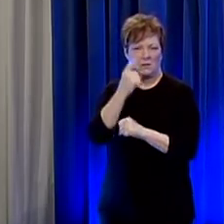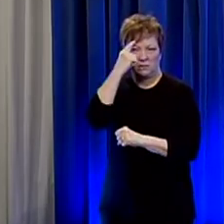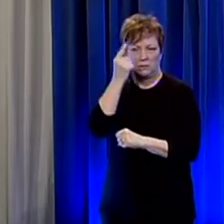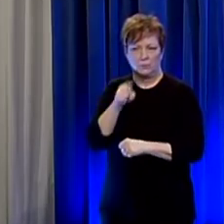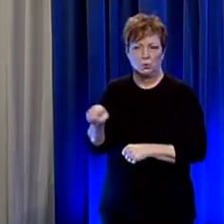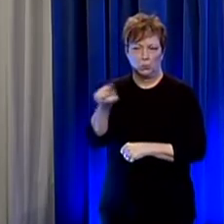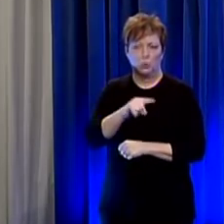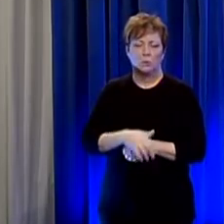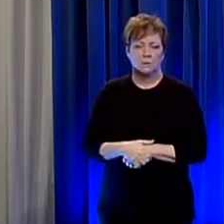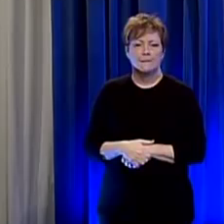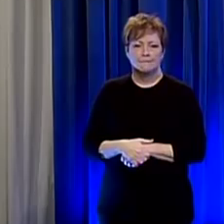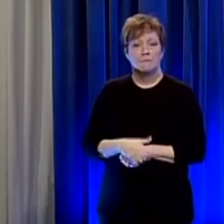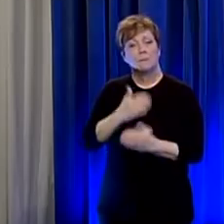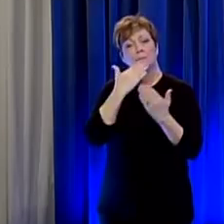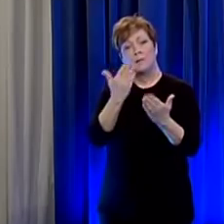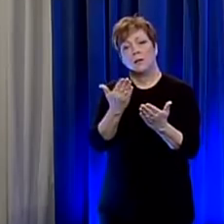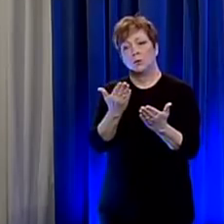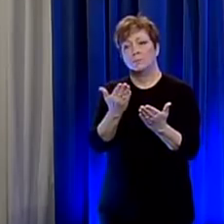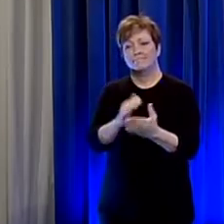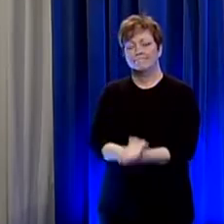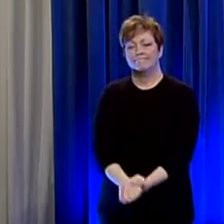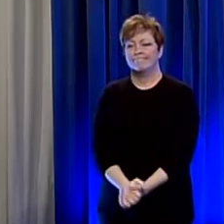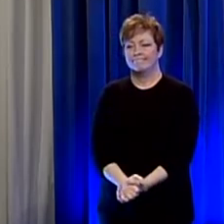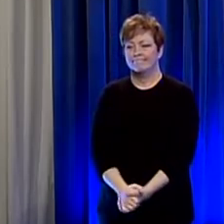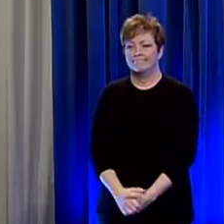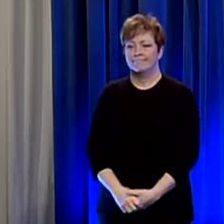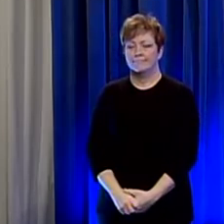for you all and thanks again for being here